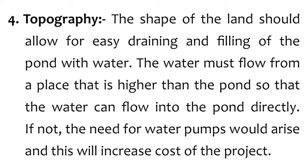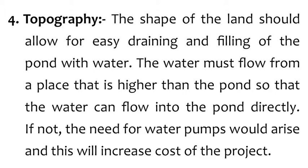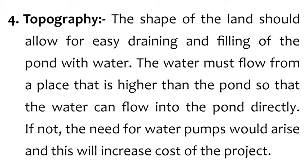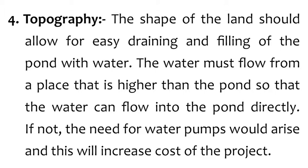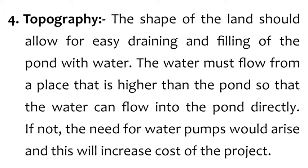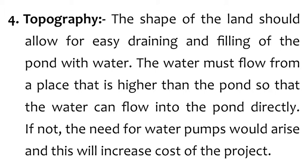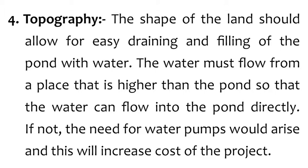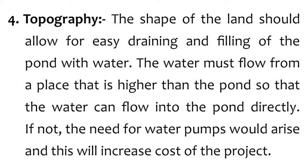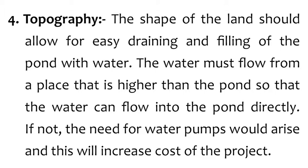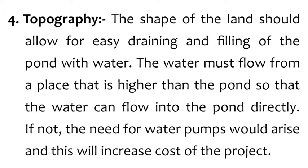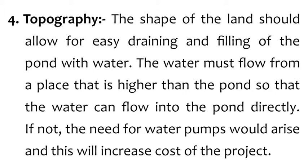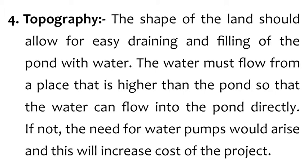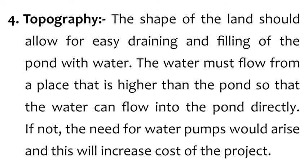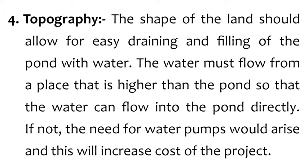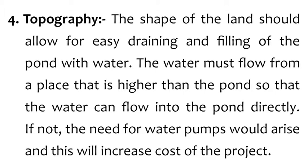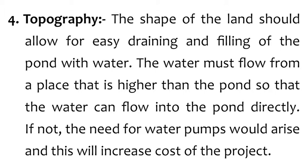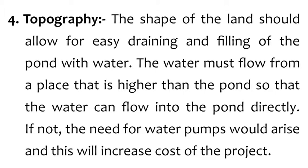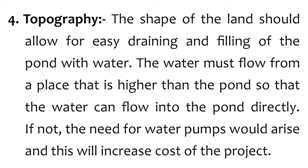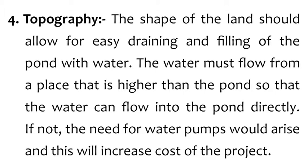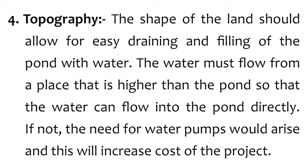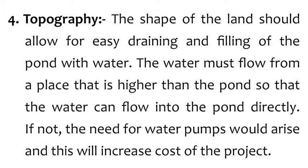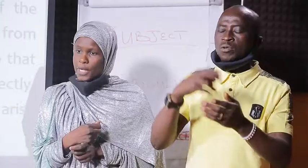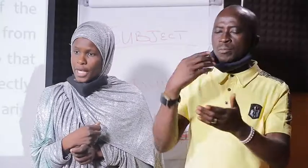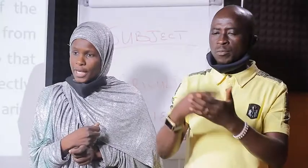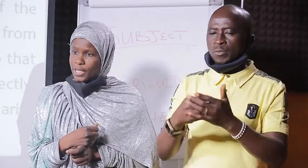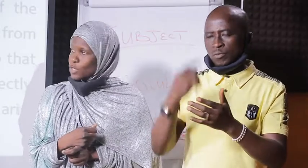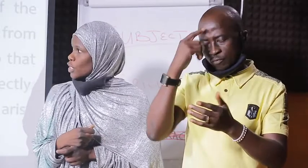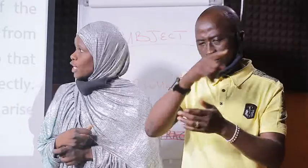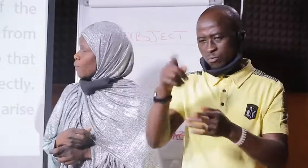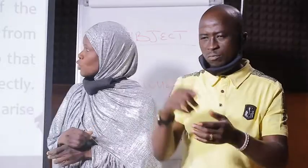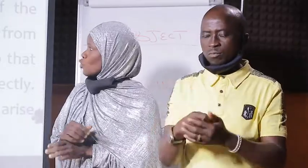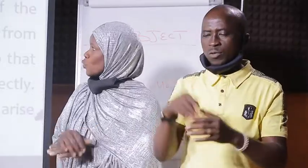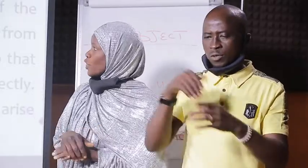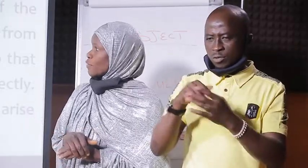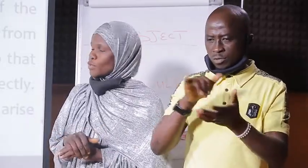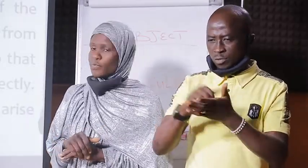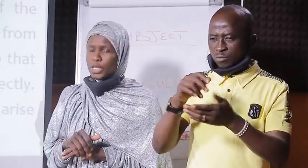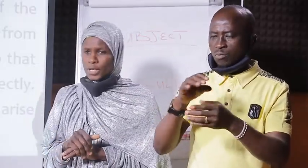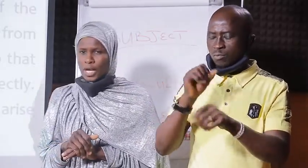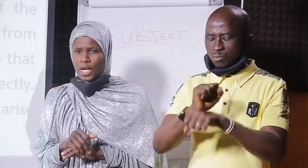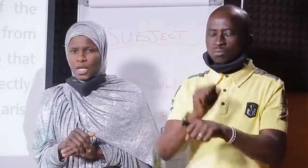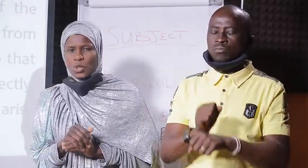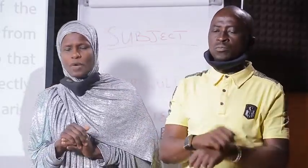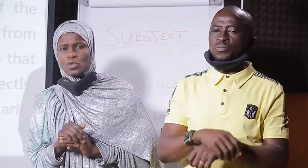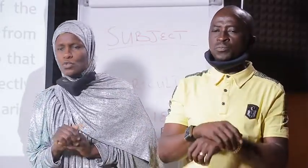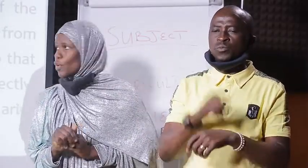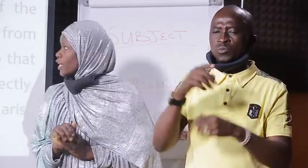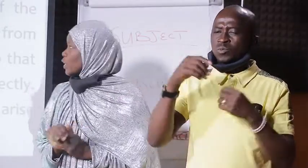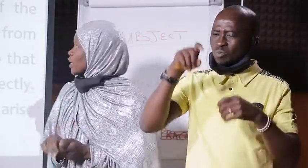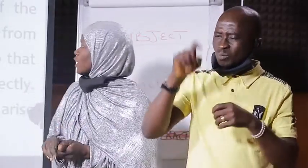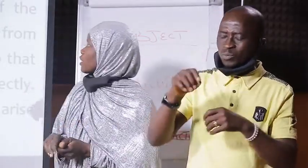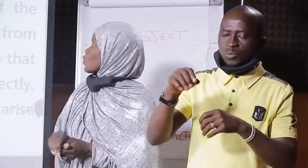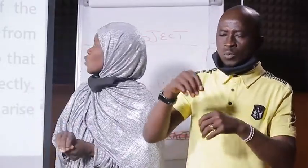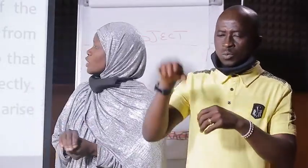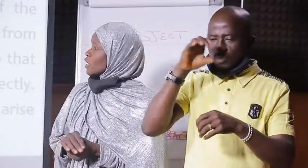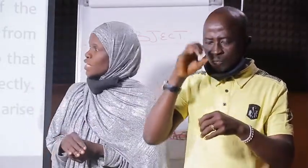arise and this will increase cost of your project here they are talking about the topography of the area you have to look for an